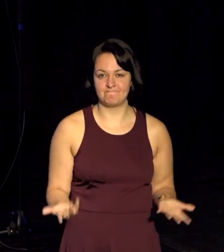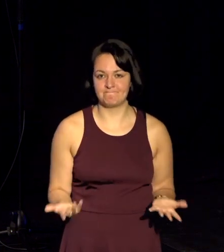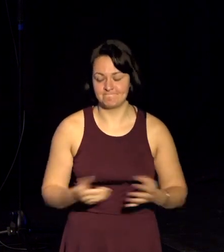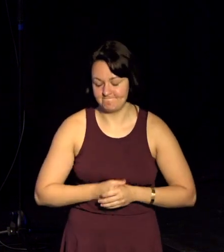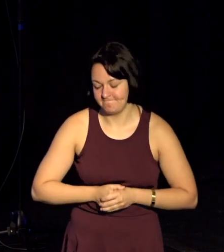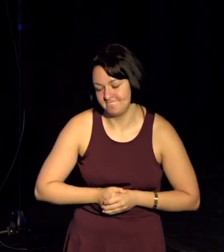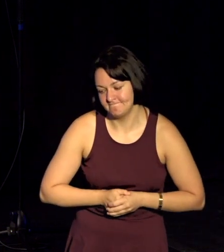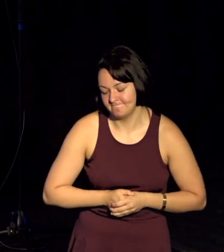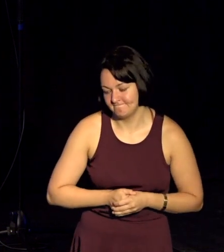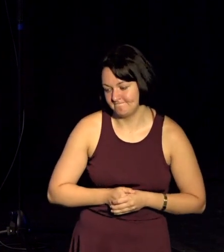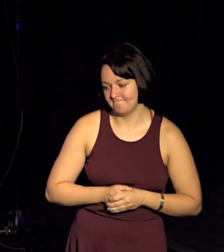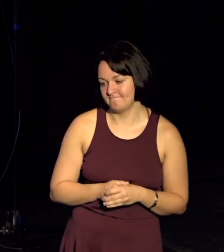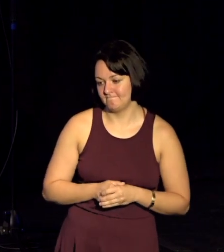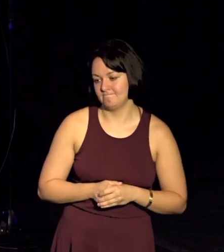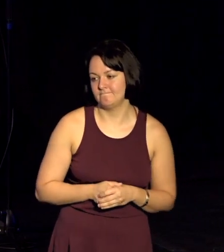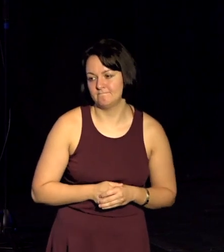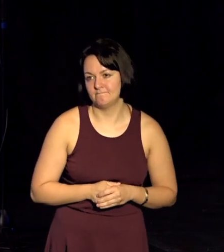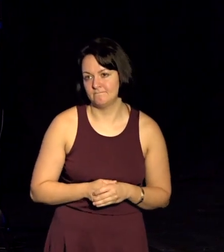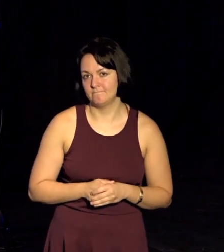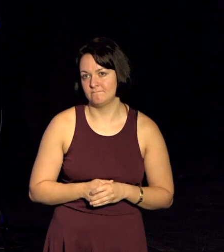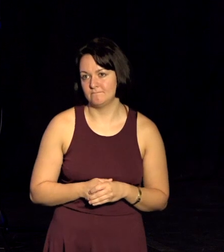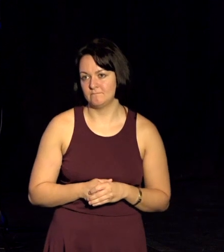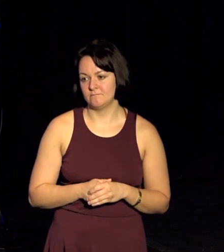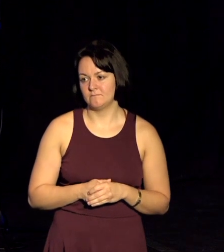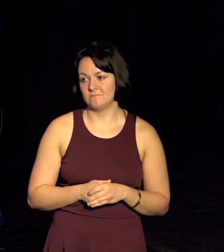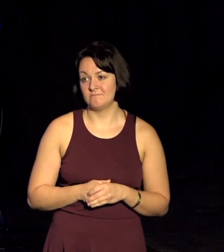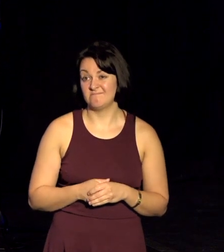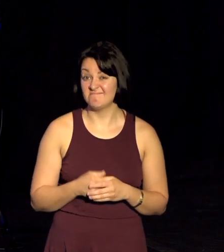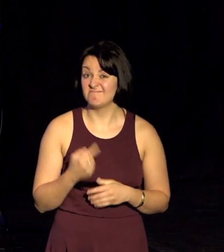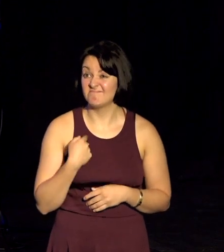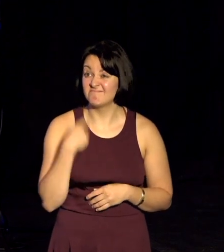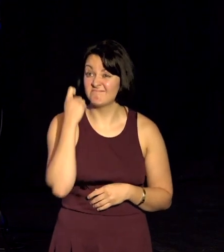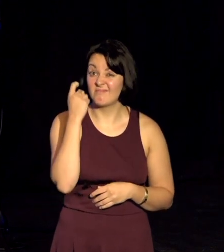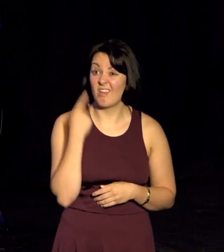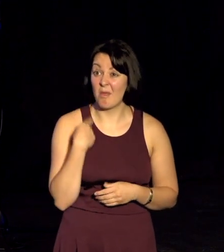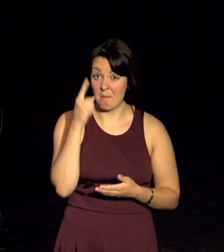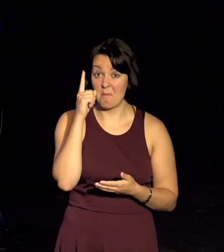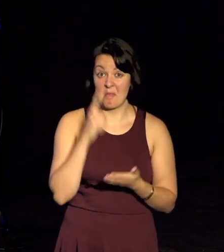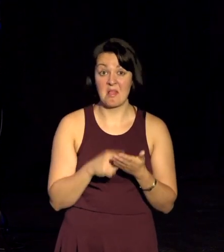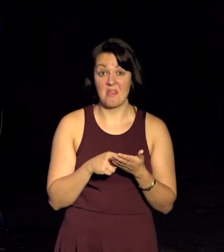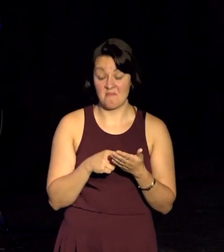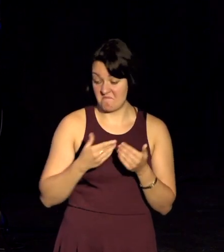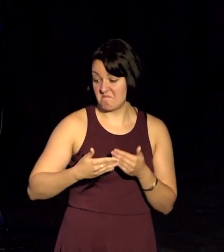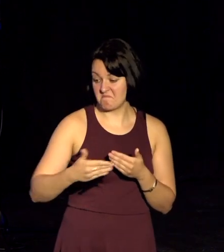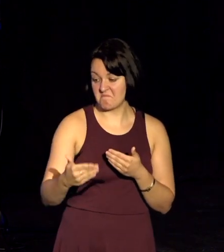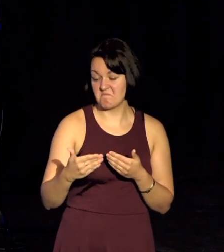And I have to admit that I subscribed to that for probably a little bit longer than I should have.